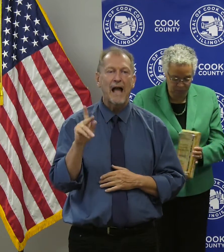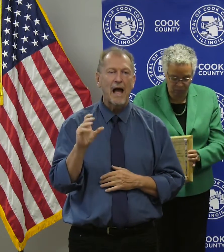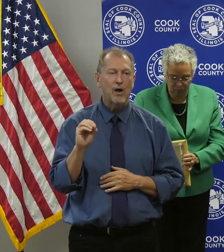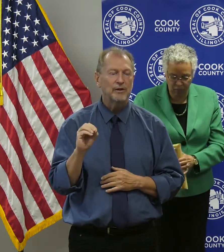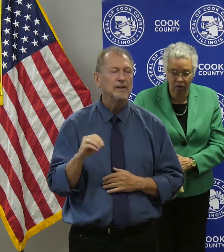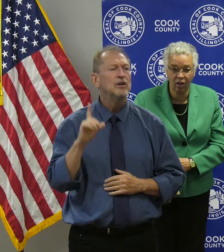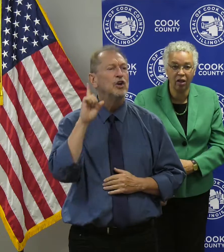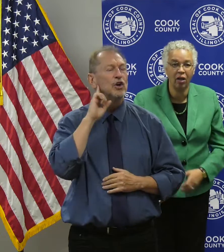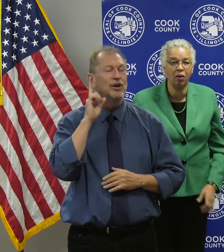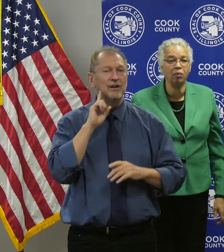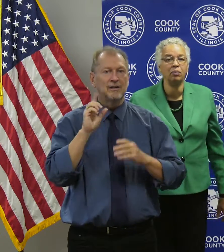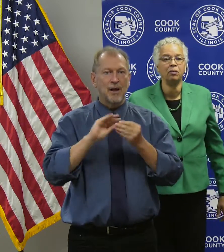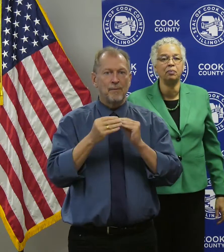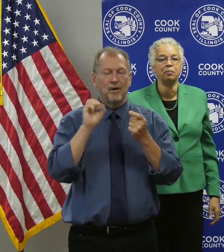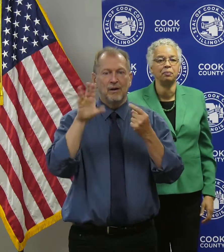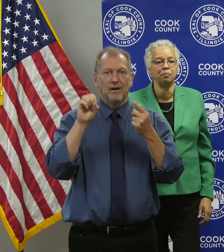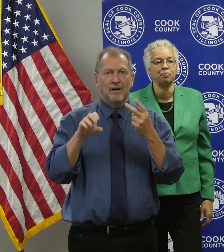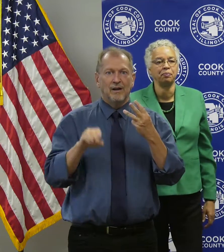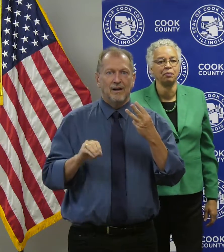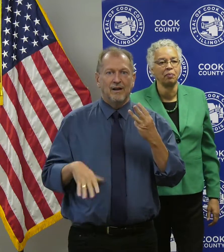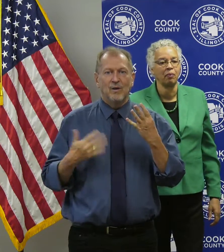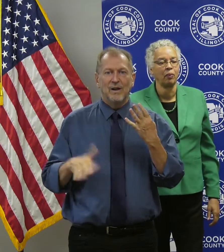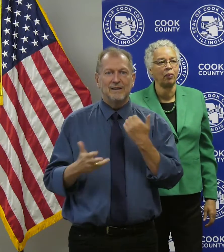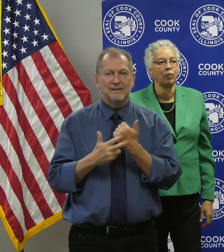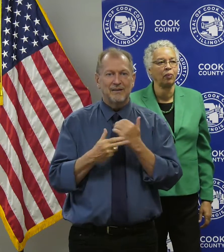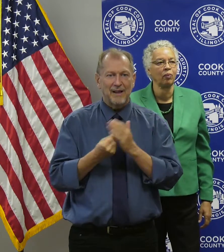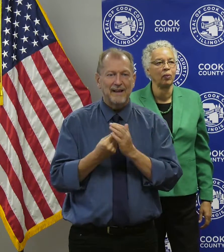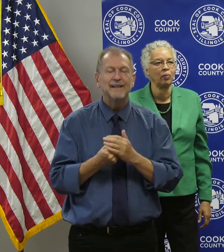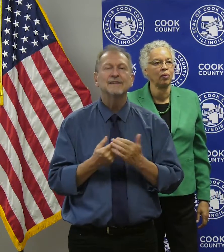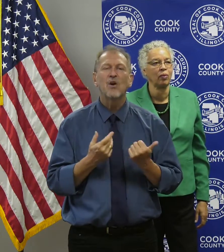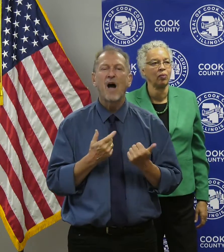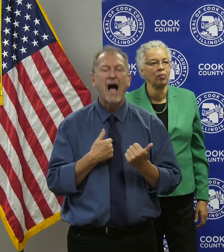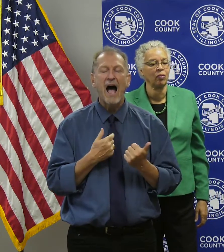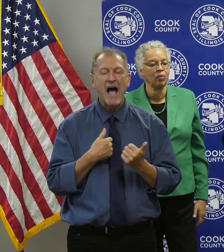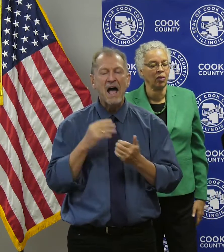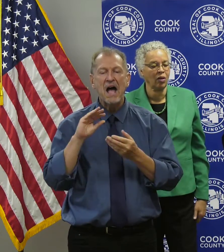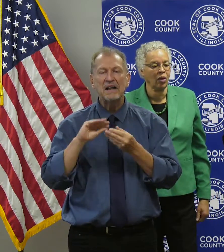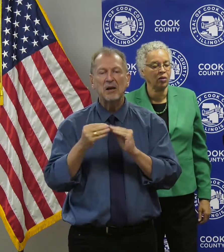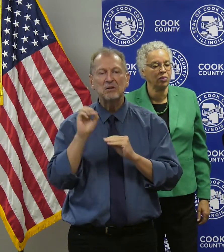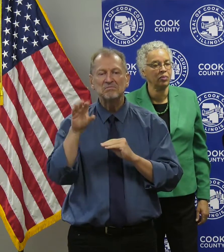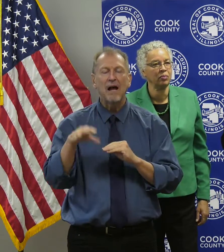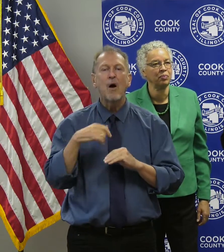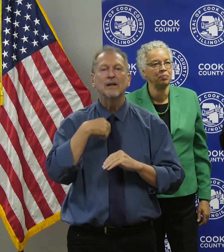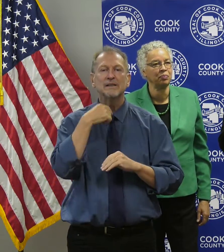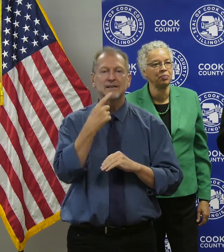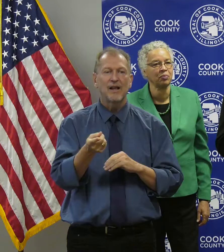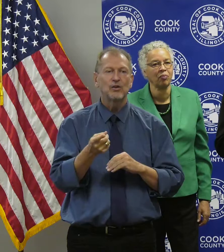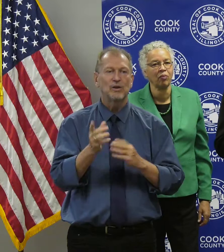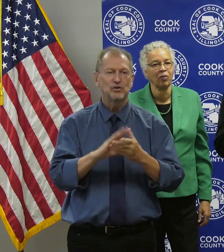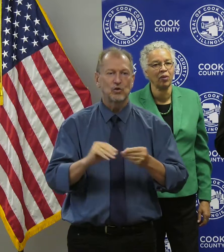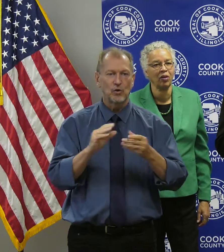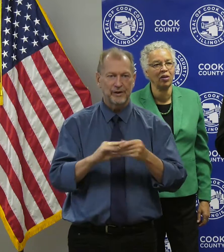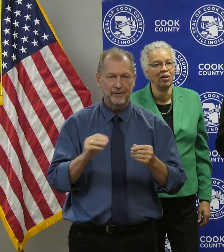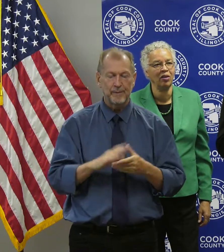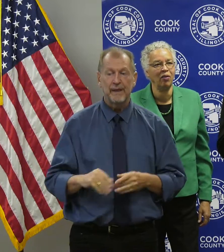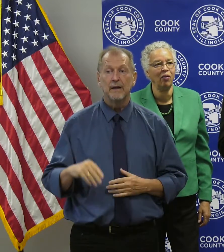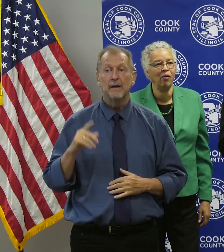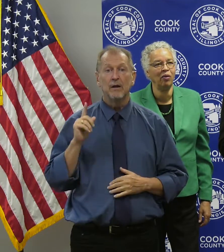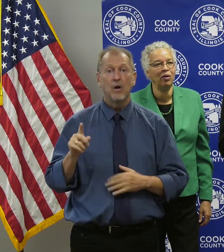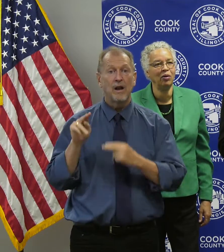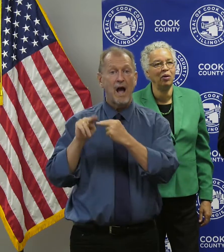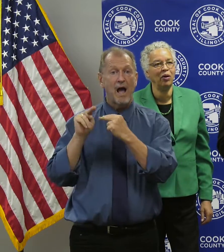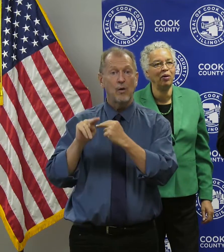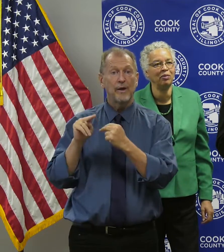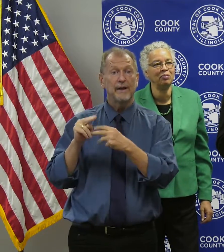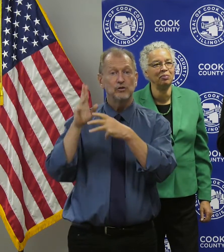of great statistics today. So I'm going to share a couple stories because a wise former highway superintendent encouraged me to always